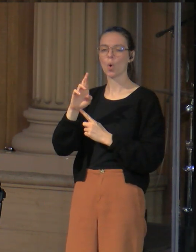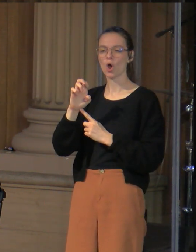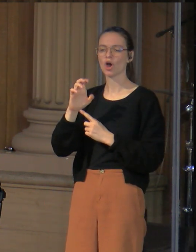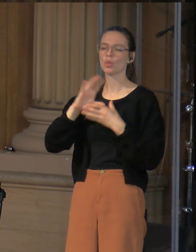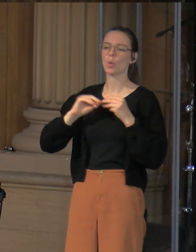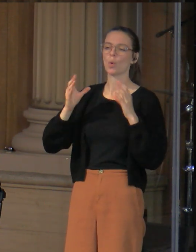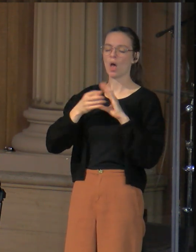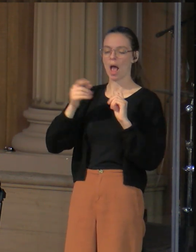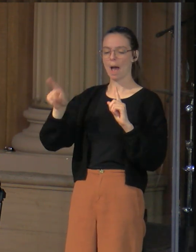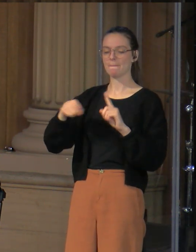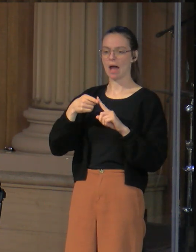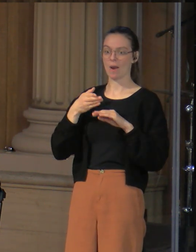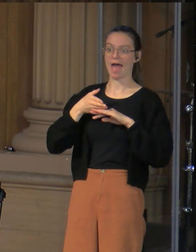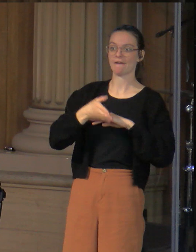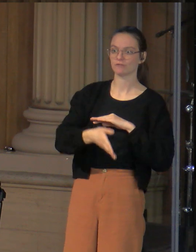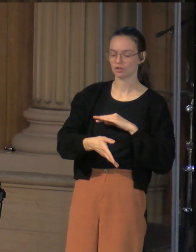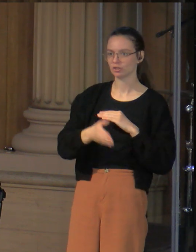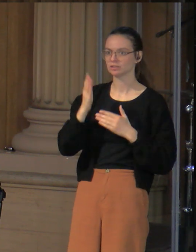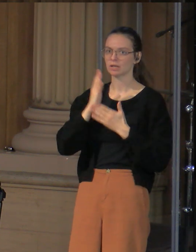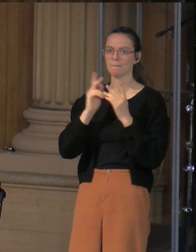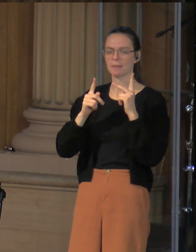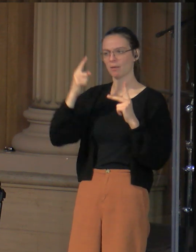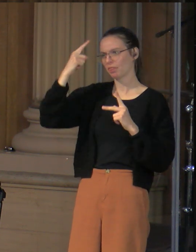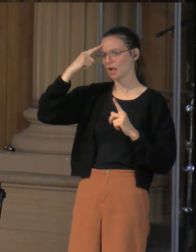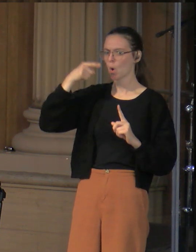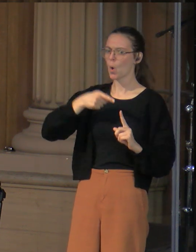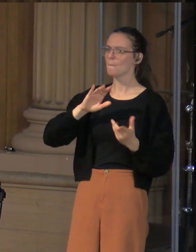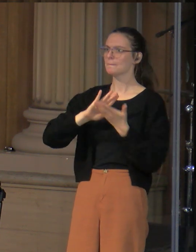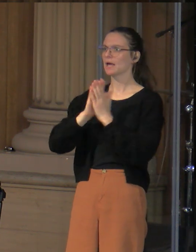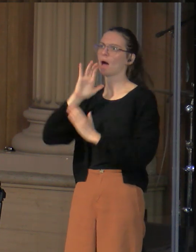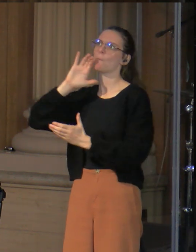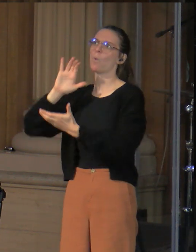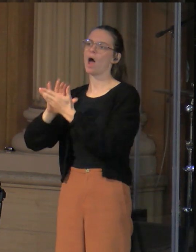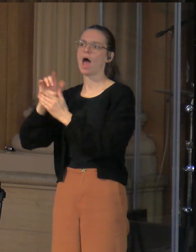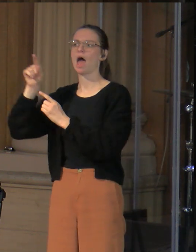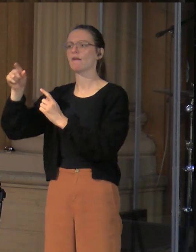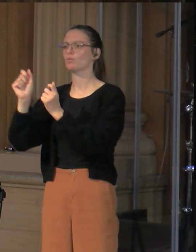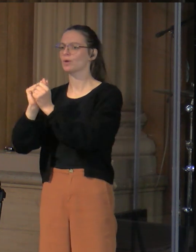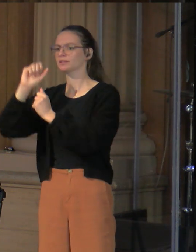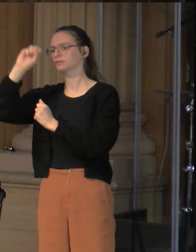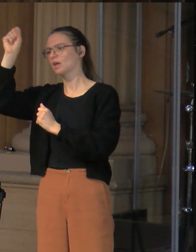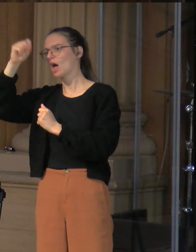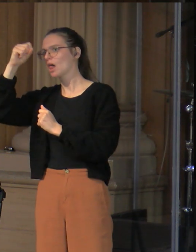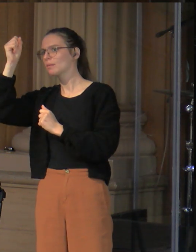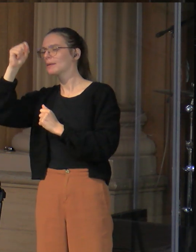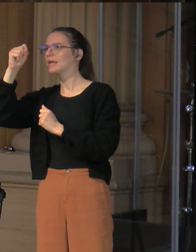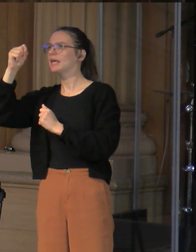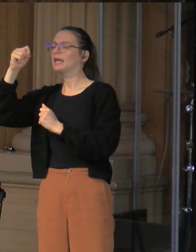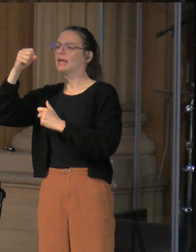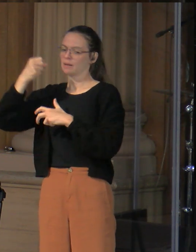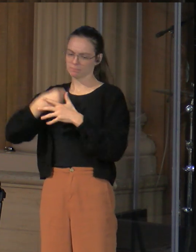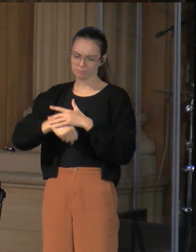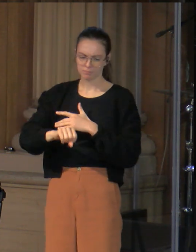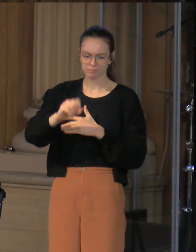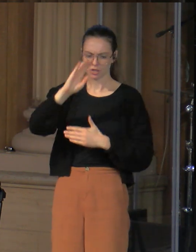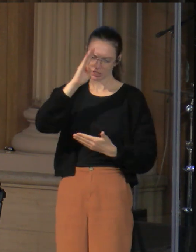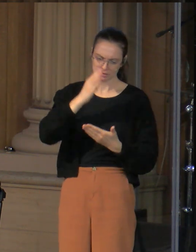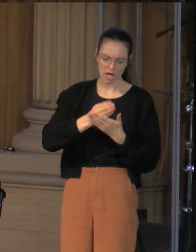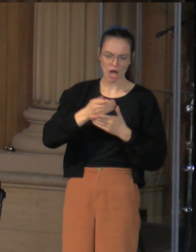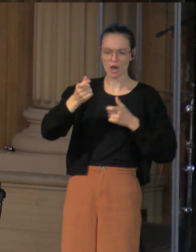Solomon's wives and having his son who reigned over a Solomonic dynasty in Ethiopia, and it's probably mostly folklore in